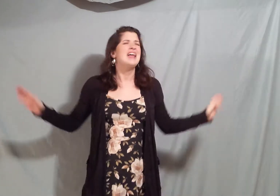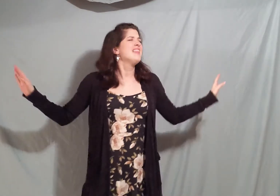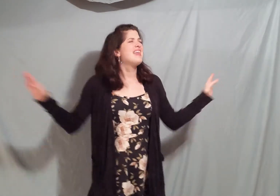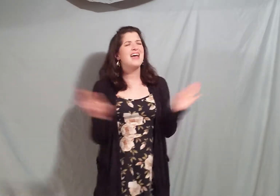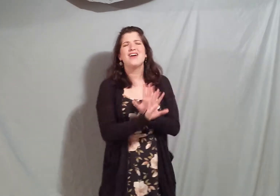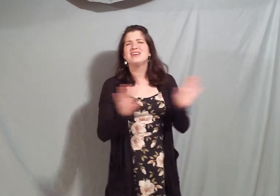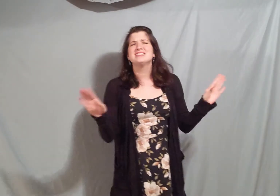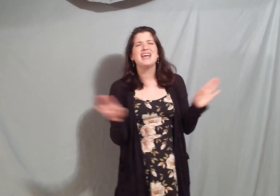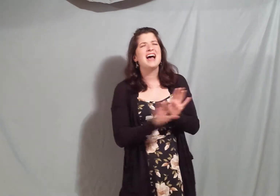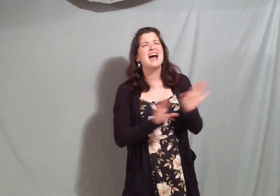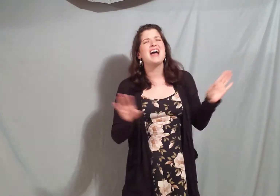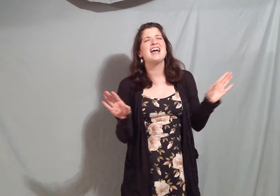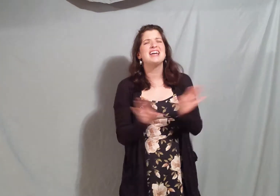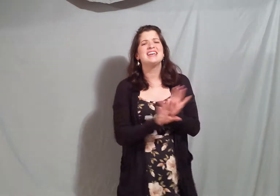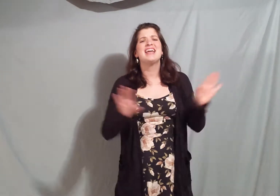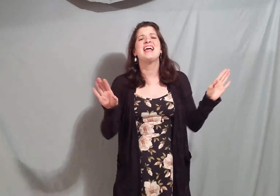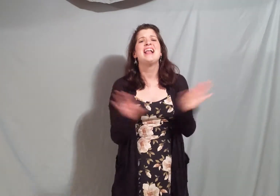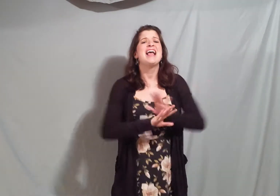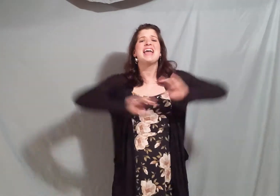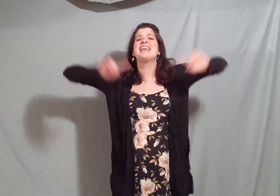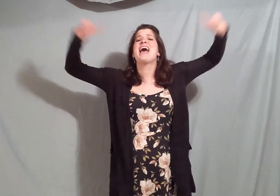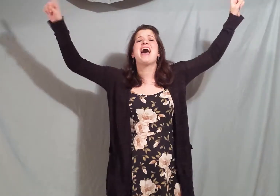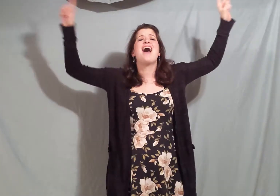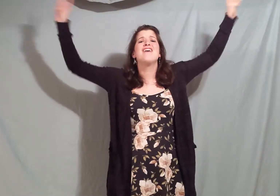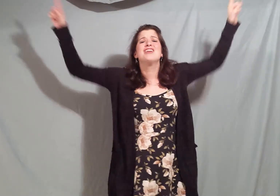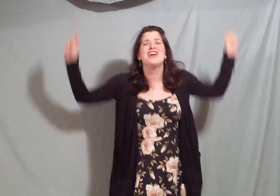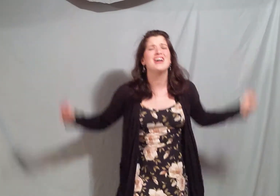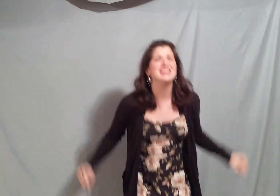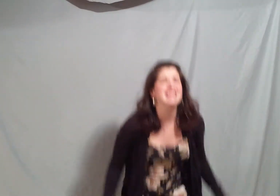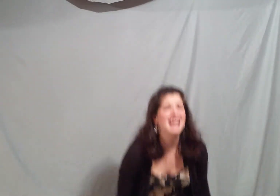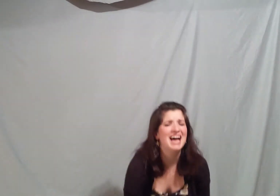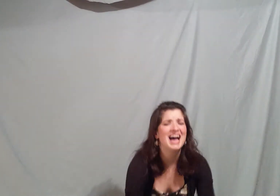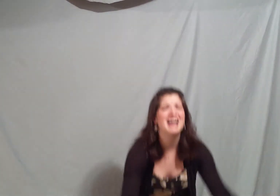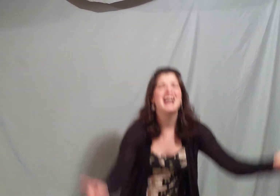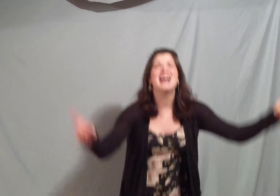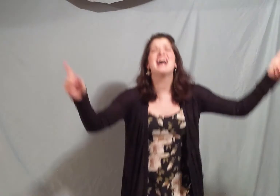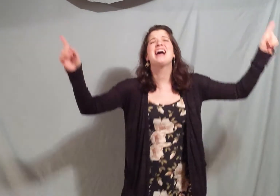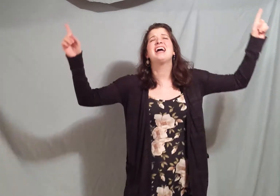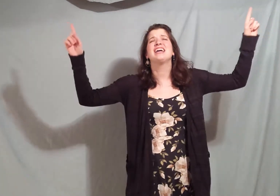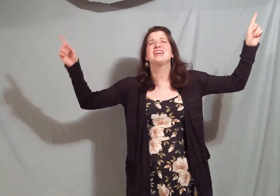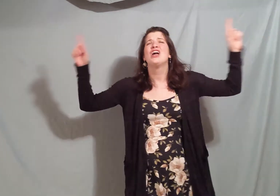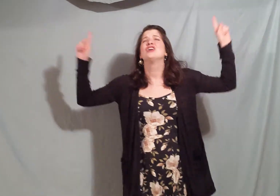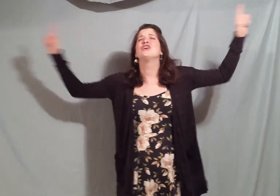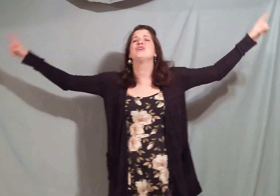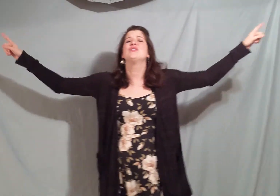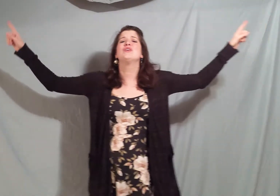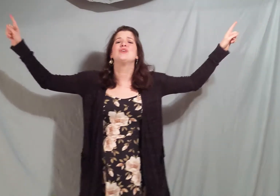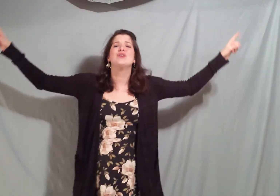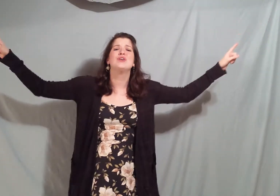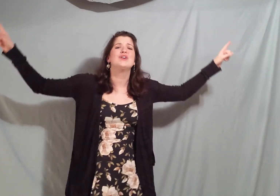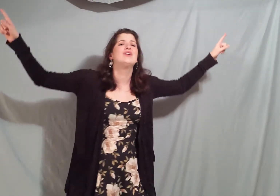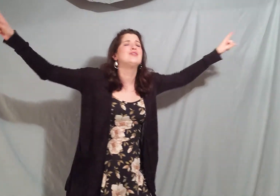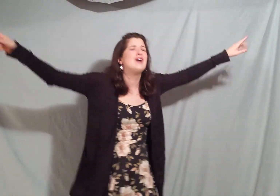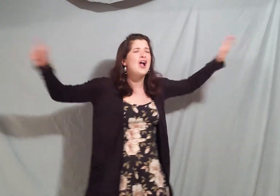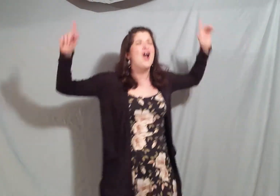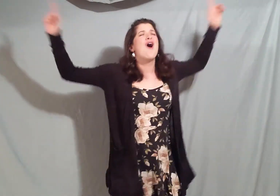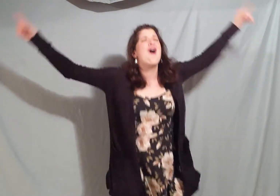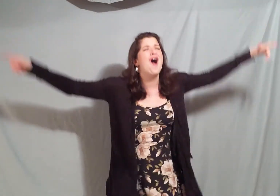there is none in heaven or earth like you Oh,